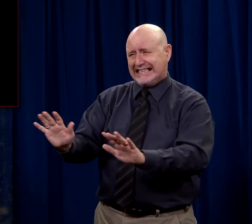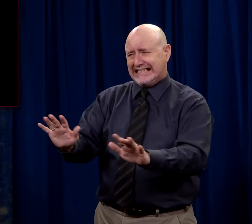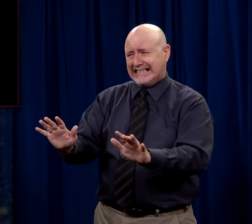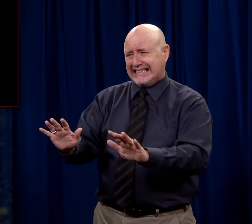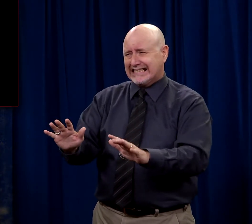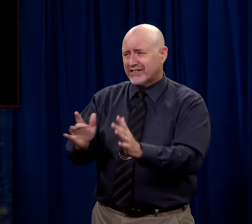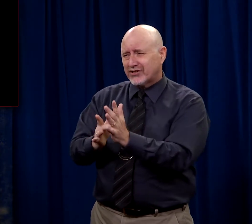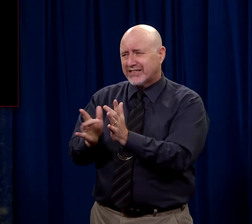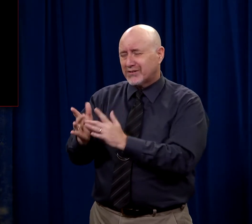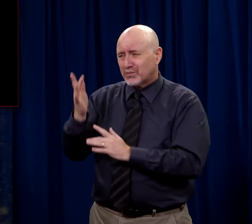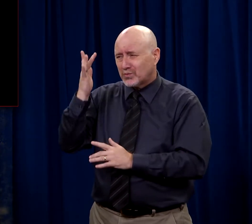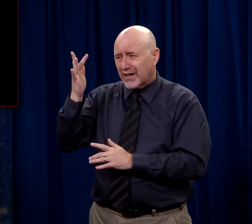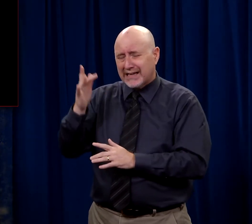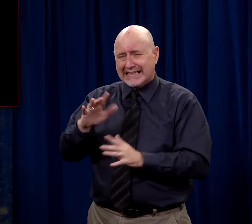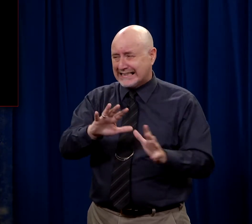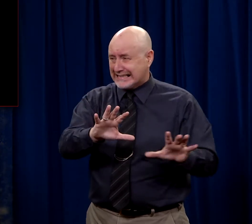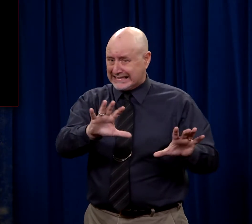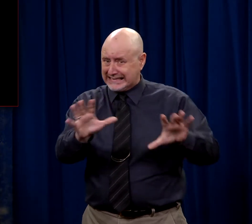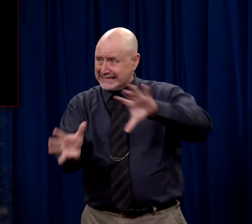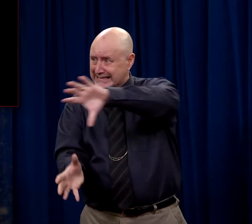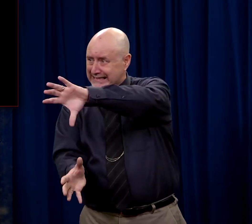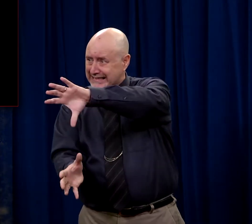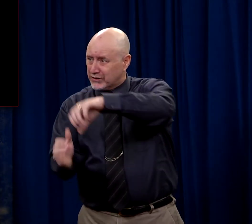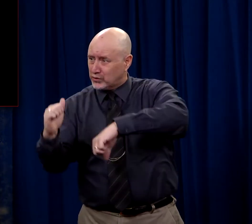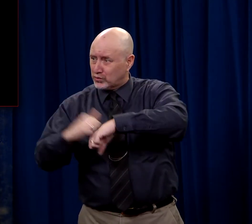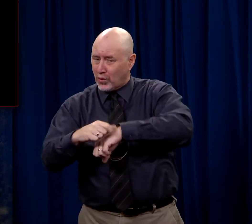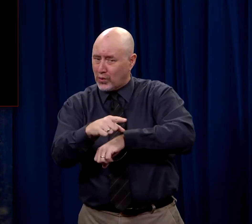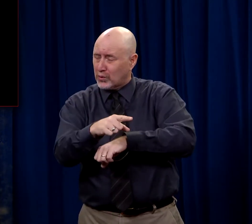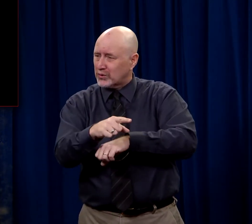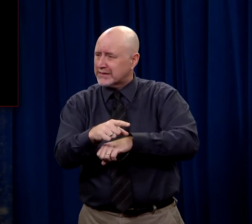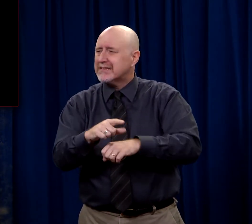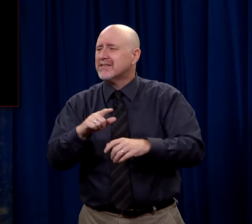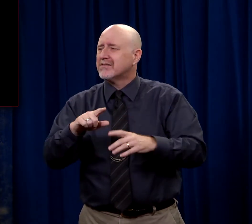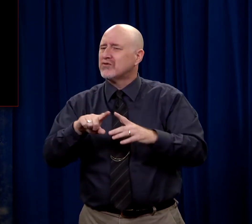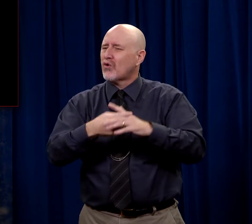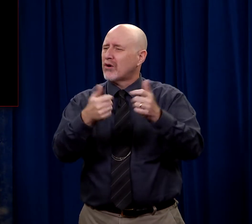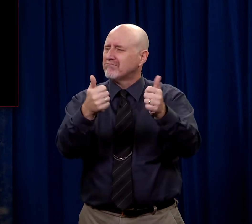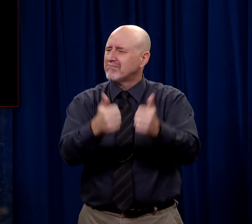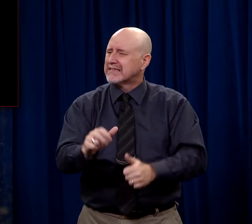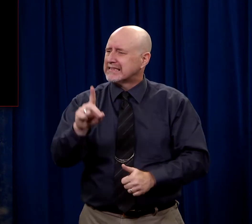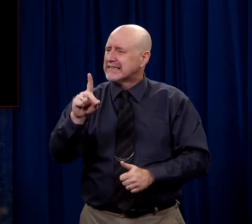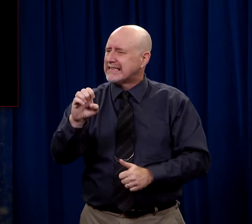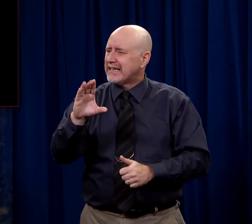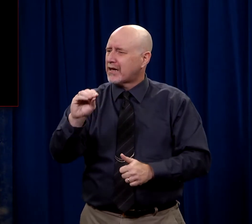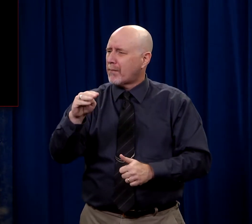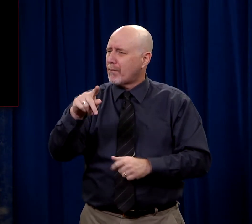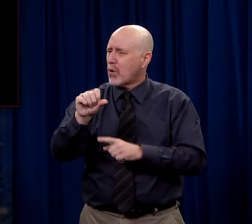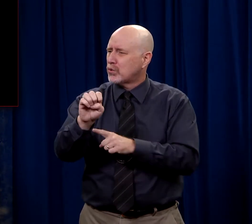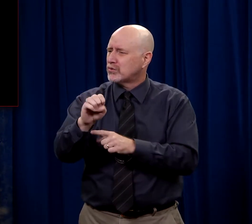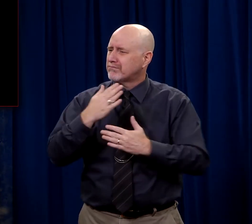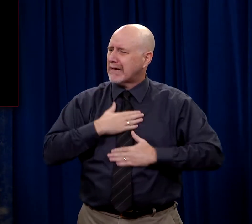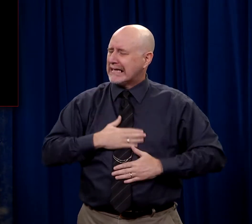don't want to do that, Jesus, because he's begun decomposition, the body.